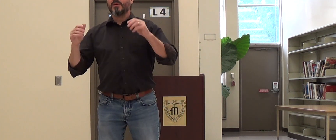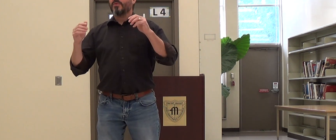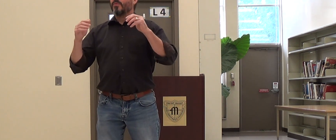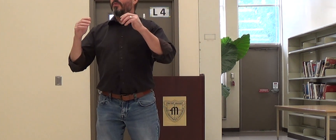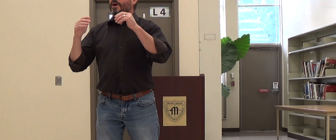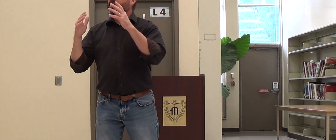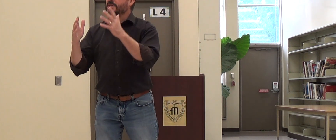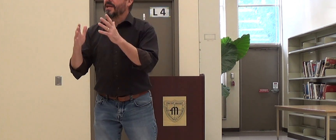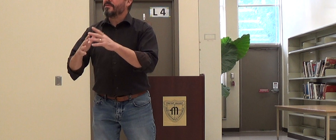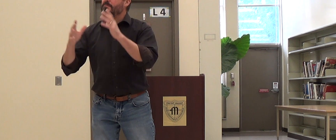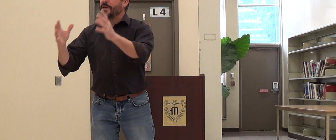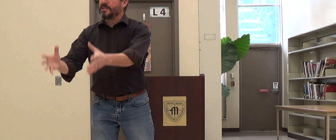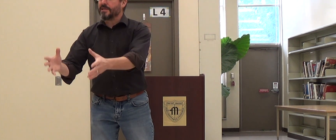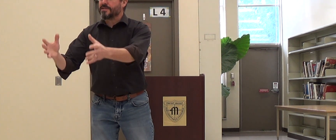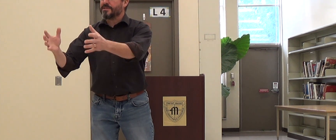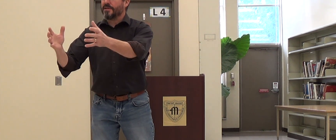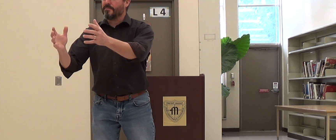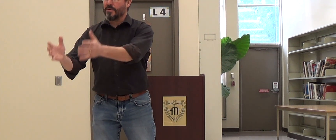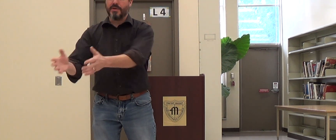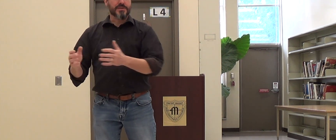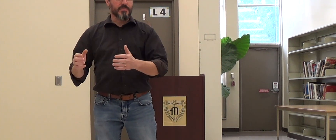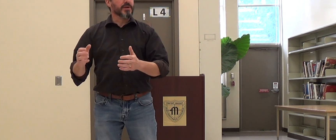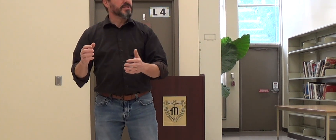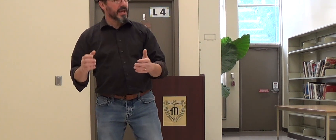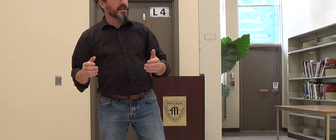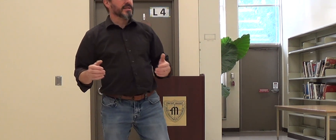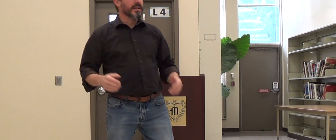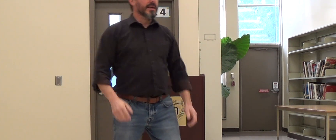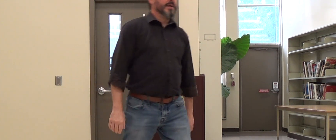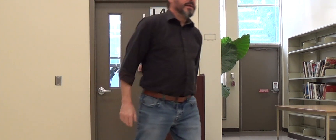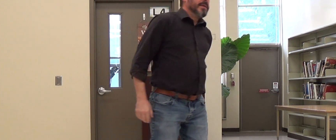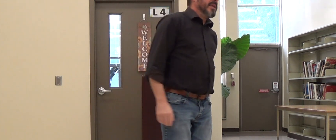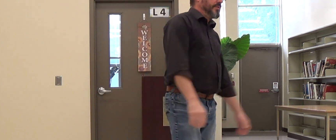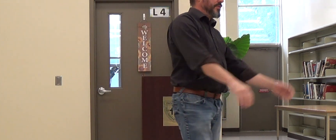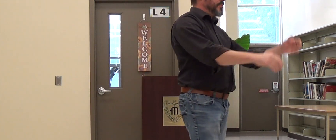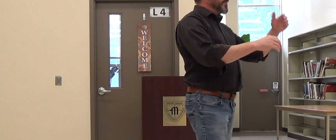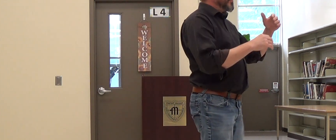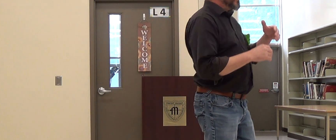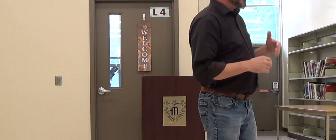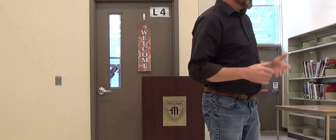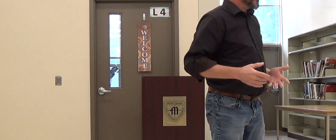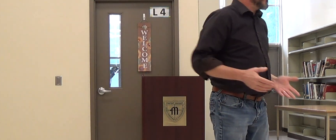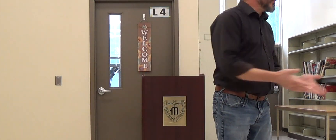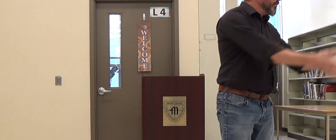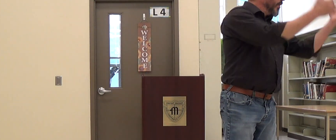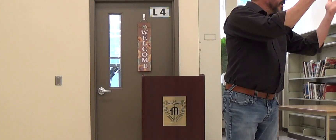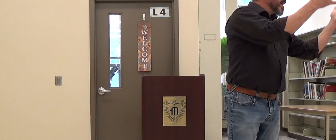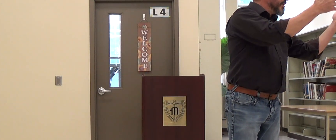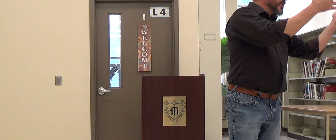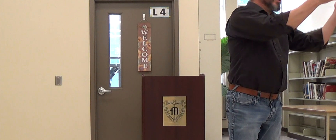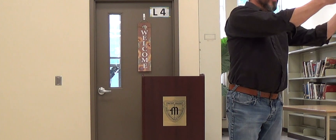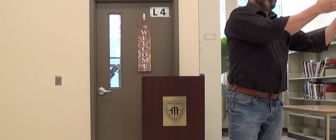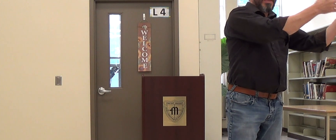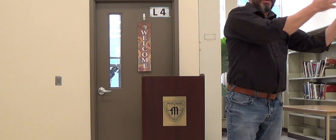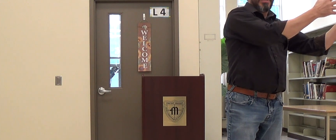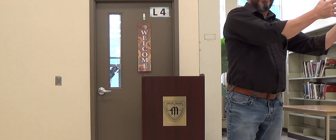We all understand the basics of motivation. We understand if you reward something, you'll get more of that behavior.